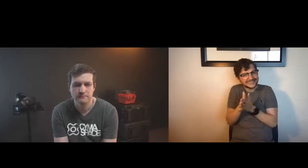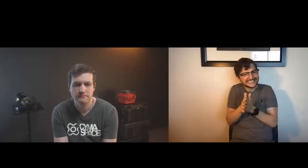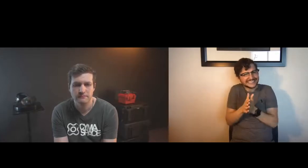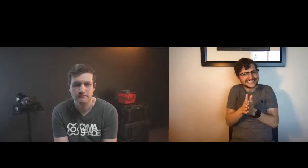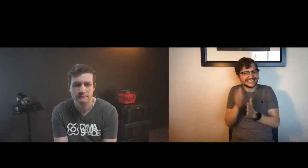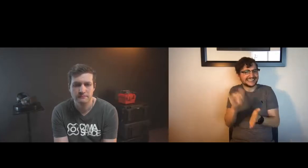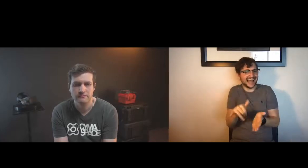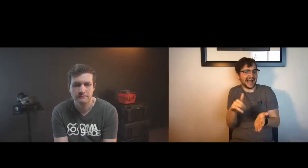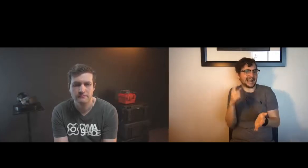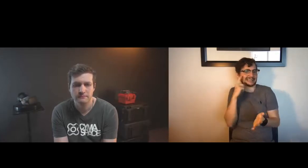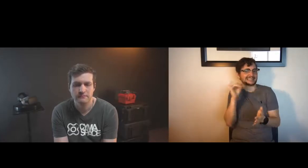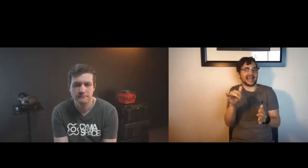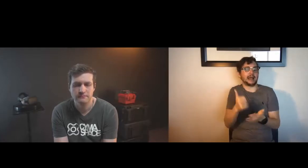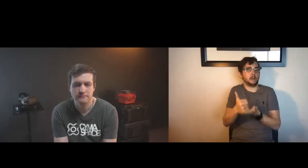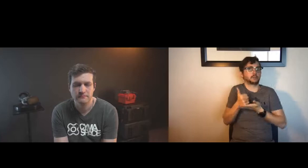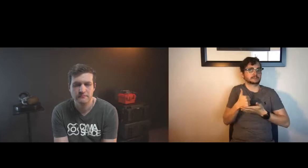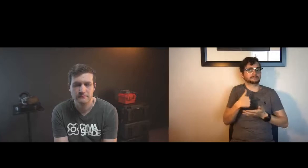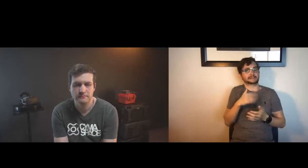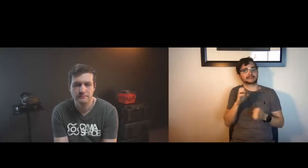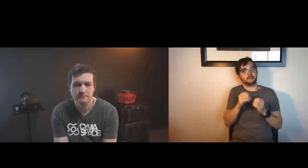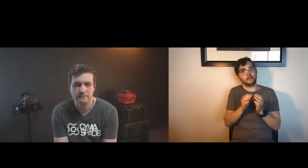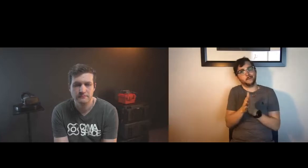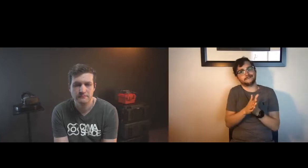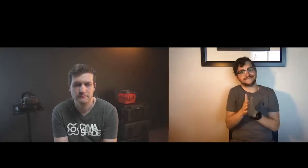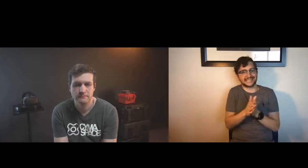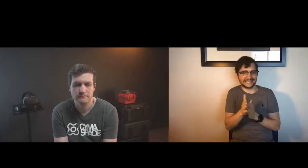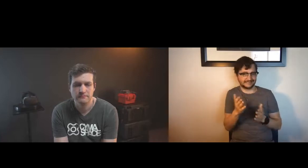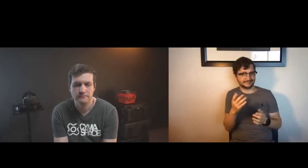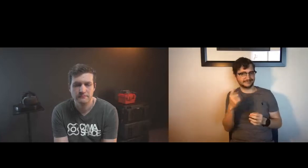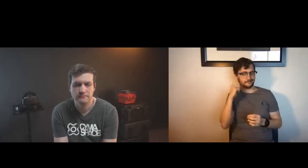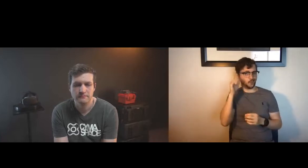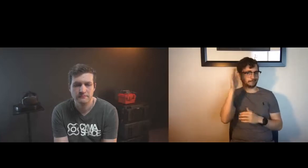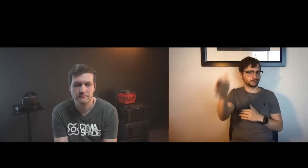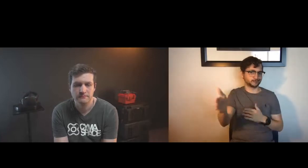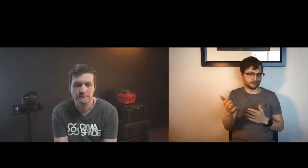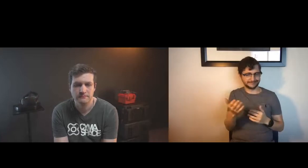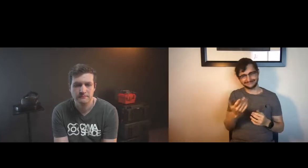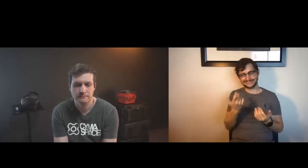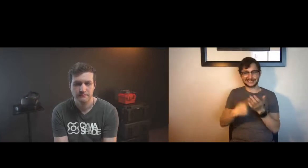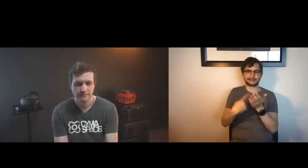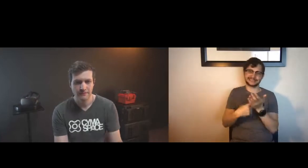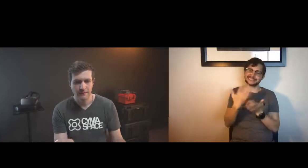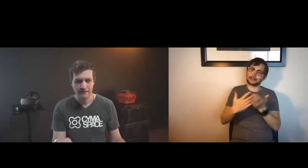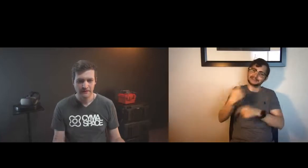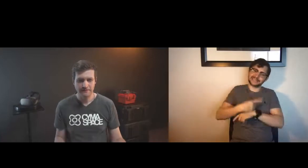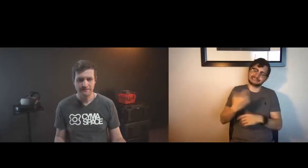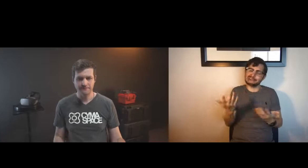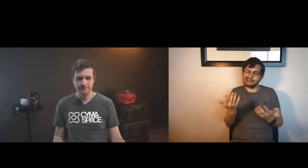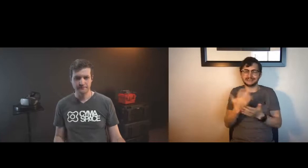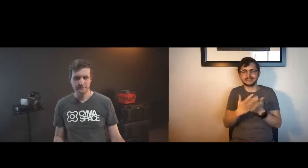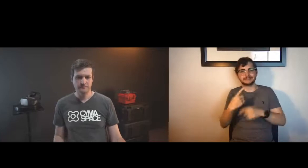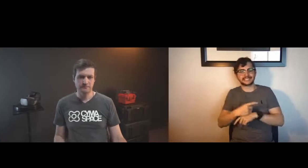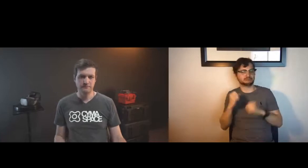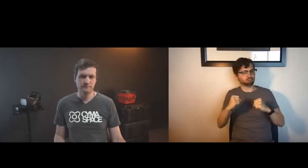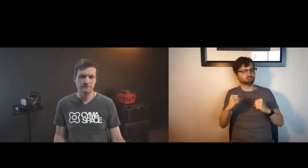but at the same time it's heartbreaking because you want you know that that drive and desire helps everyone and that's i think